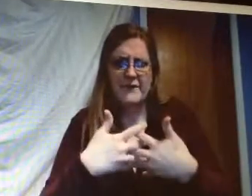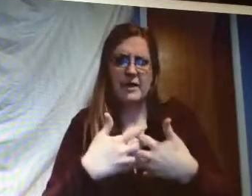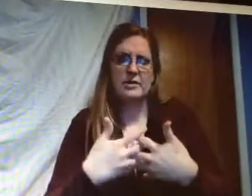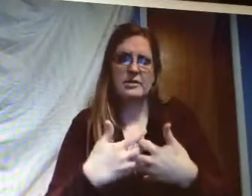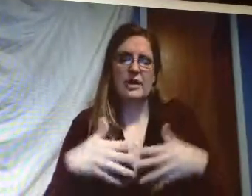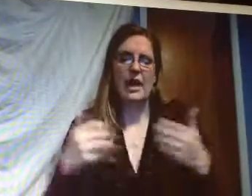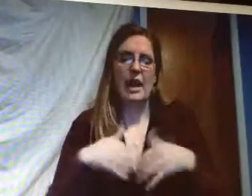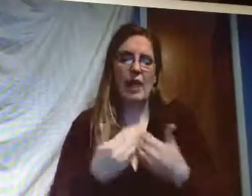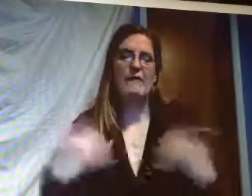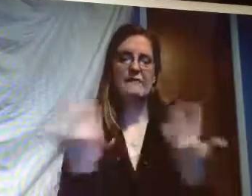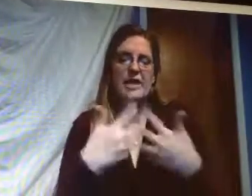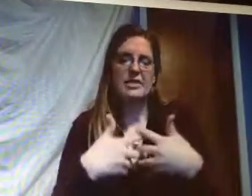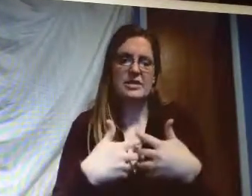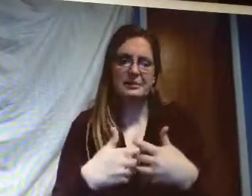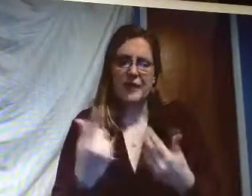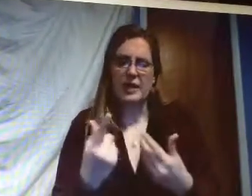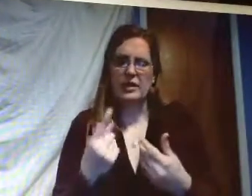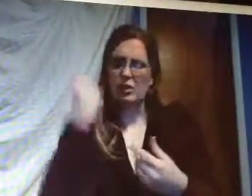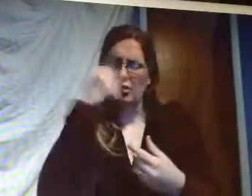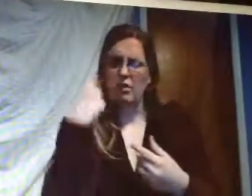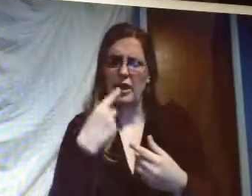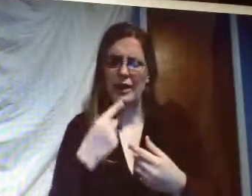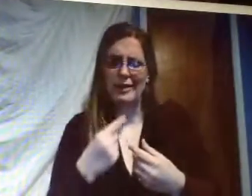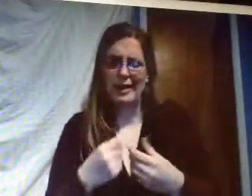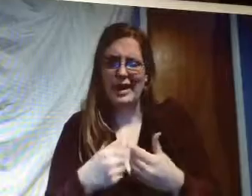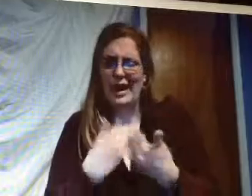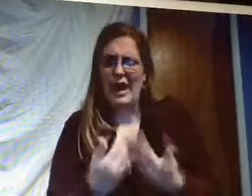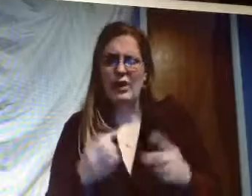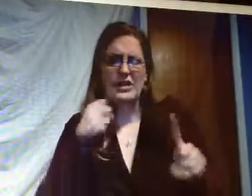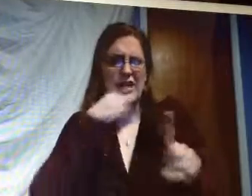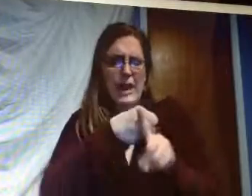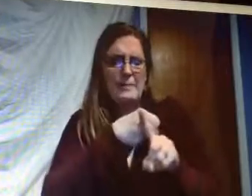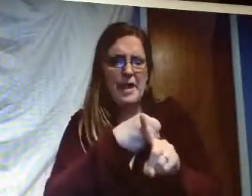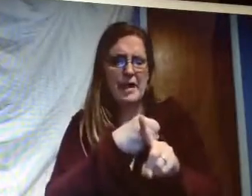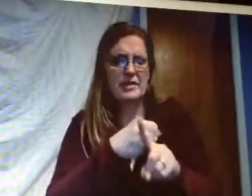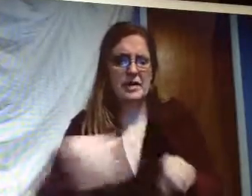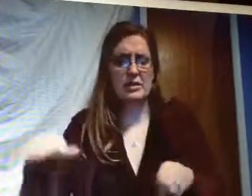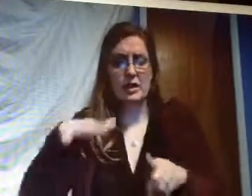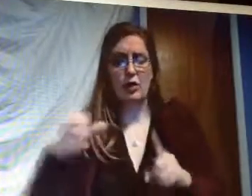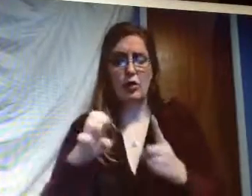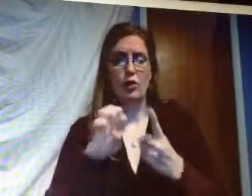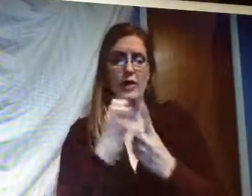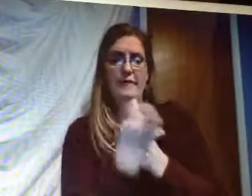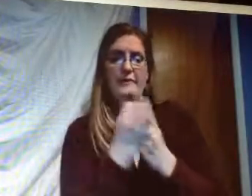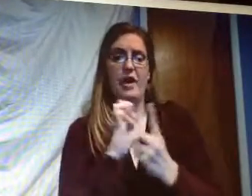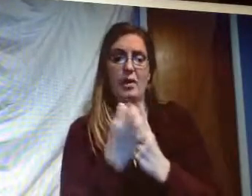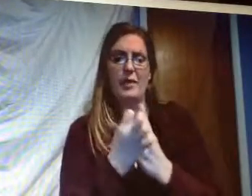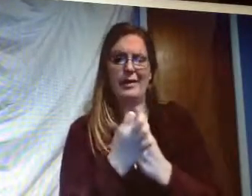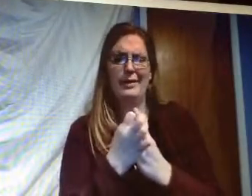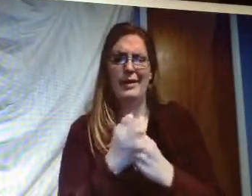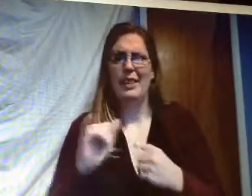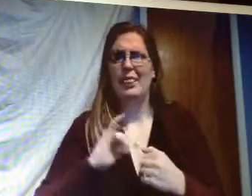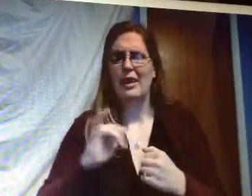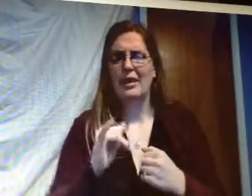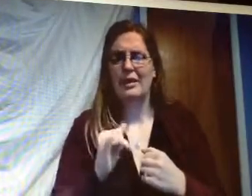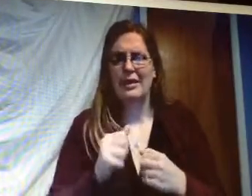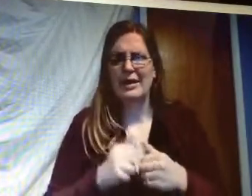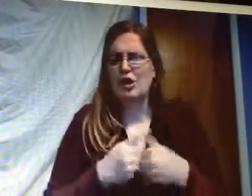and see if it fits how and what it looks like and see if it impacts the environment like